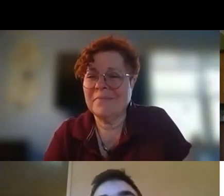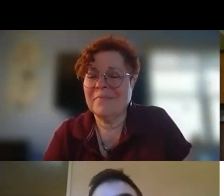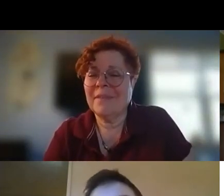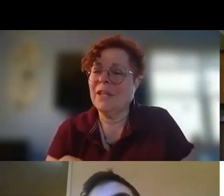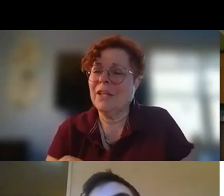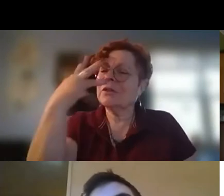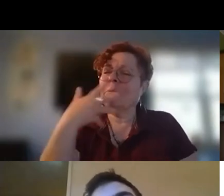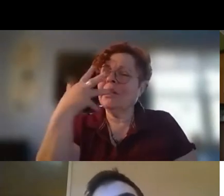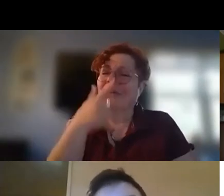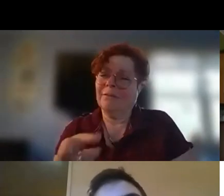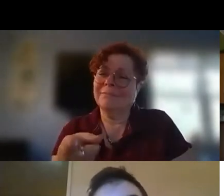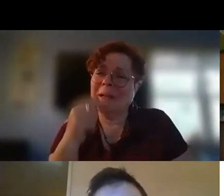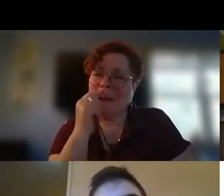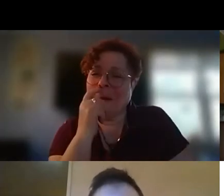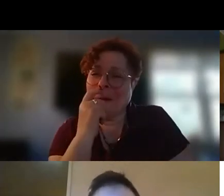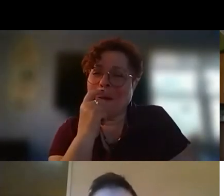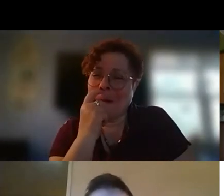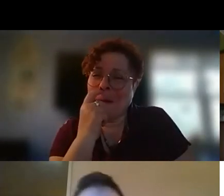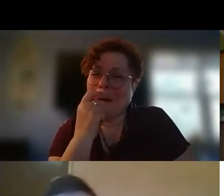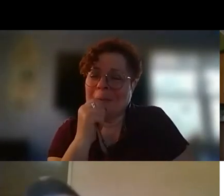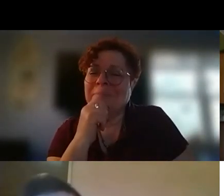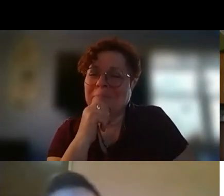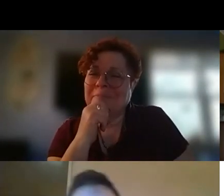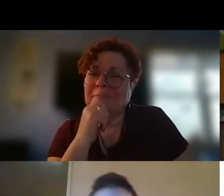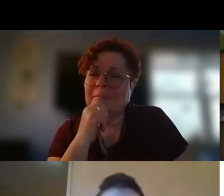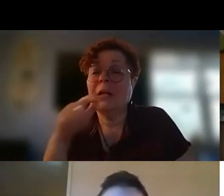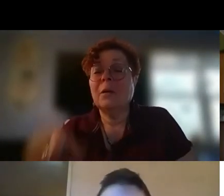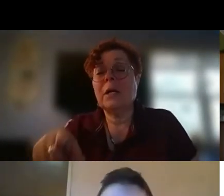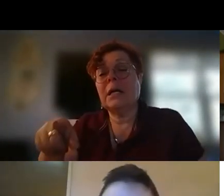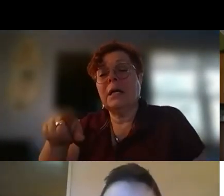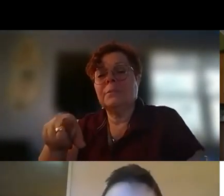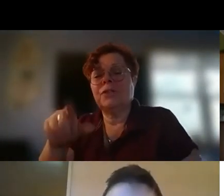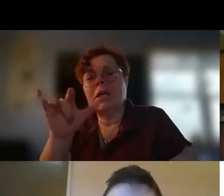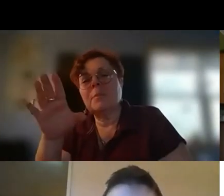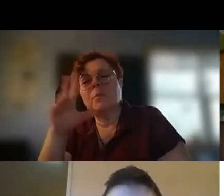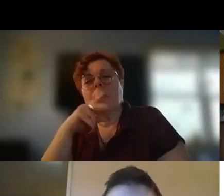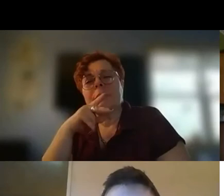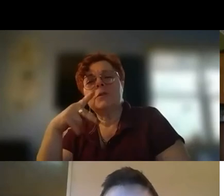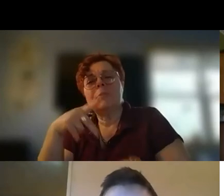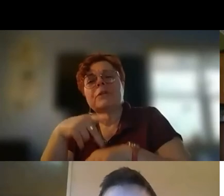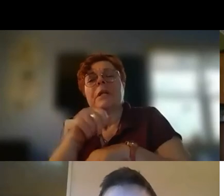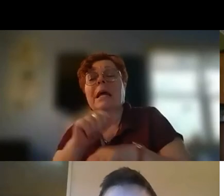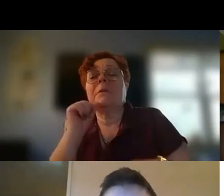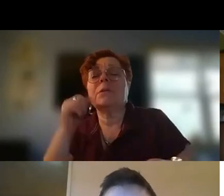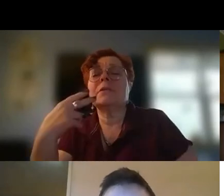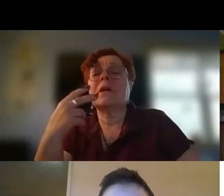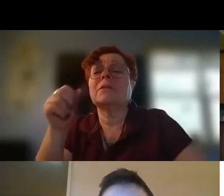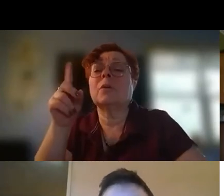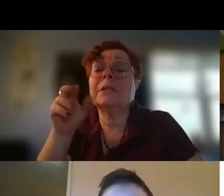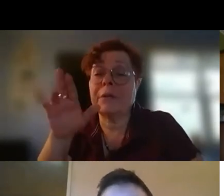You looked familiar. What school is this? Jacob went to Pinkerton Academy, which is the high school in Derry,